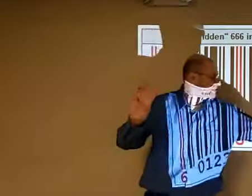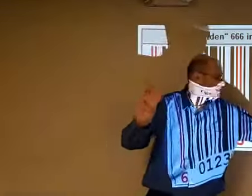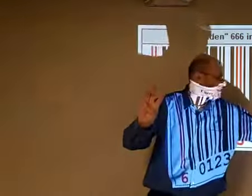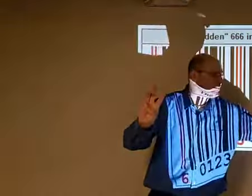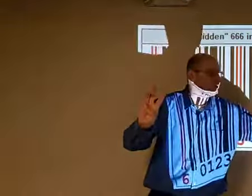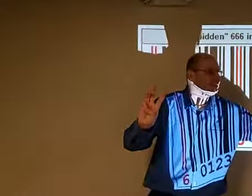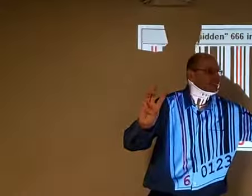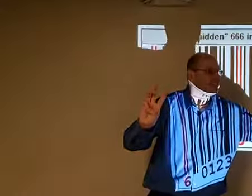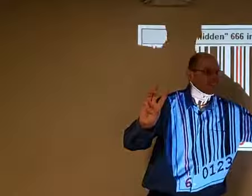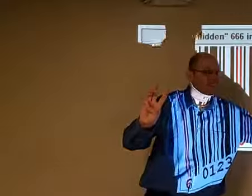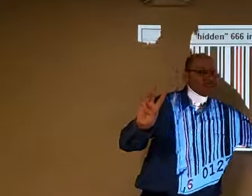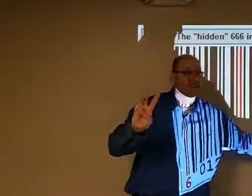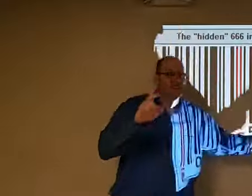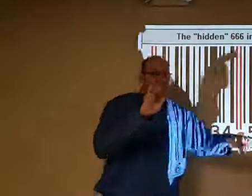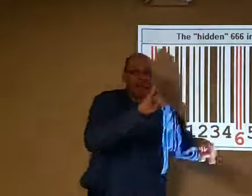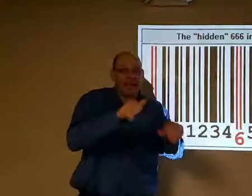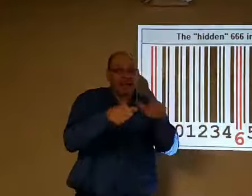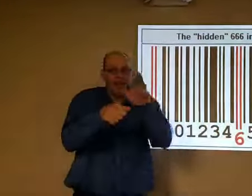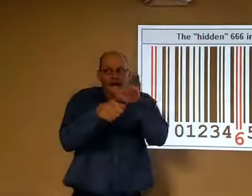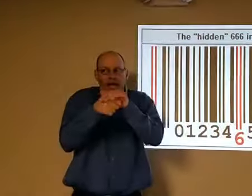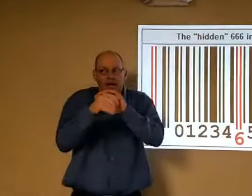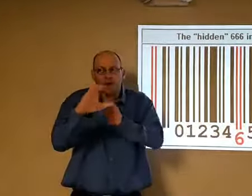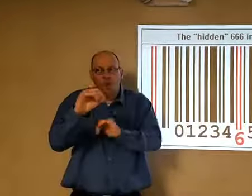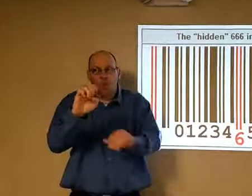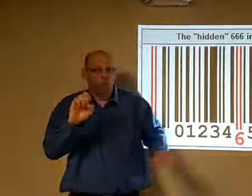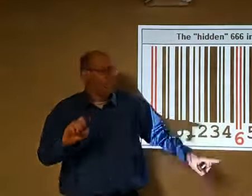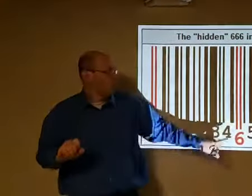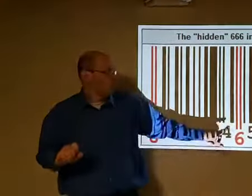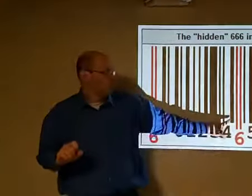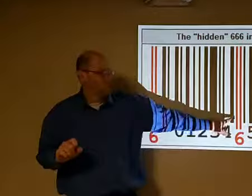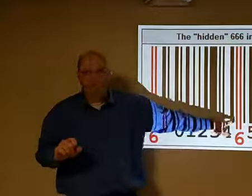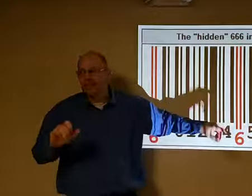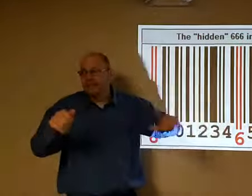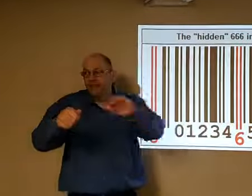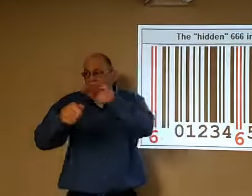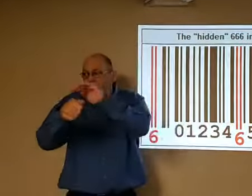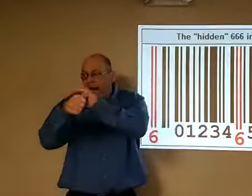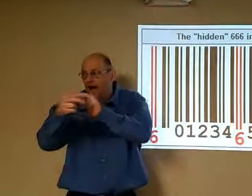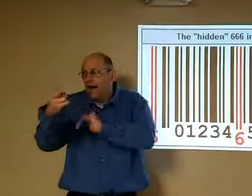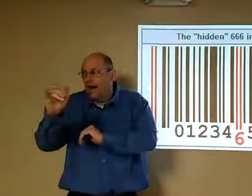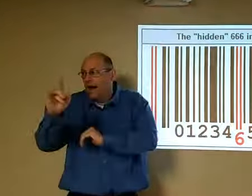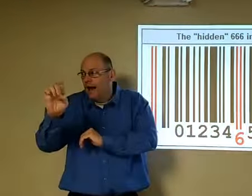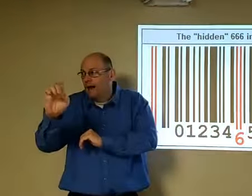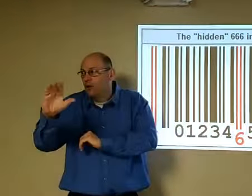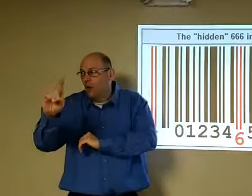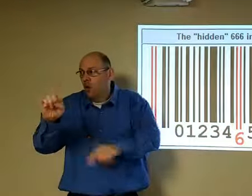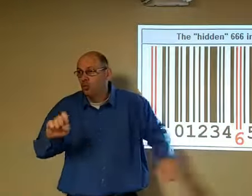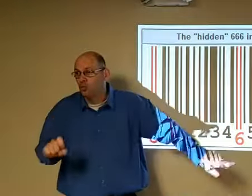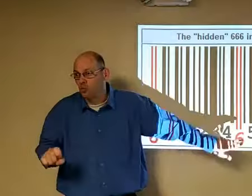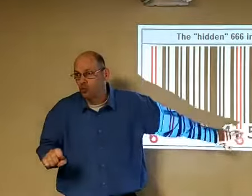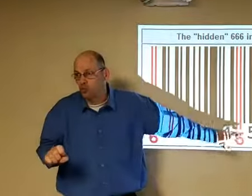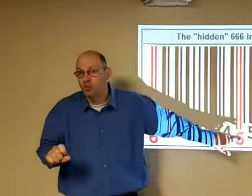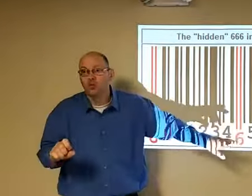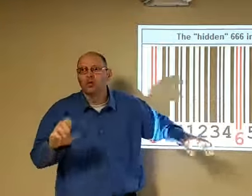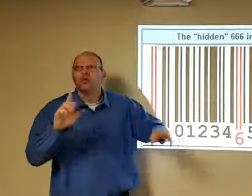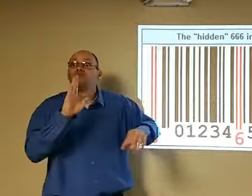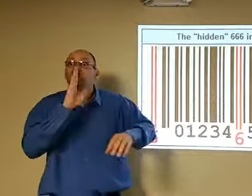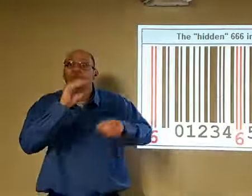and in that barcode there's a number that repeats this double you can look on here the double red line is a